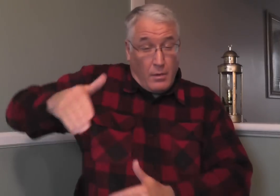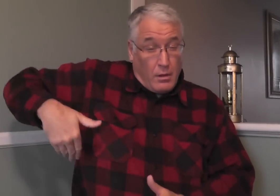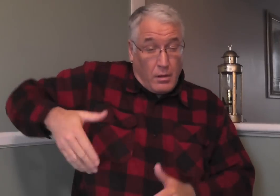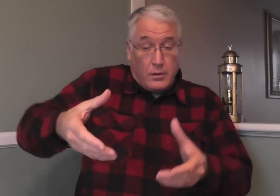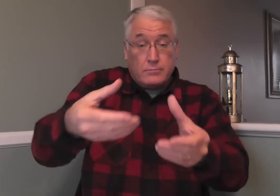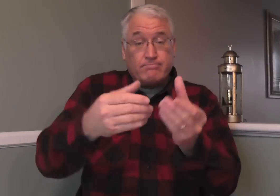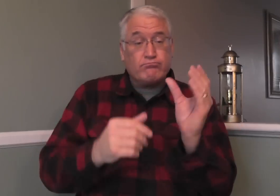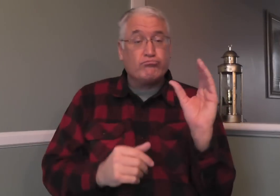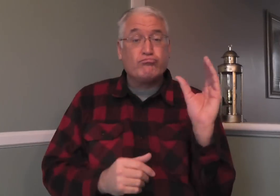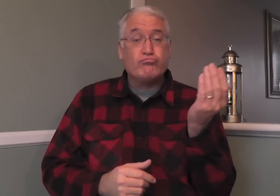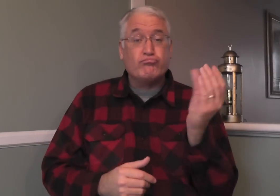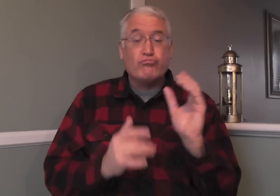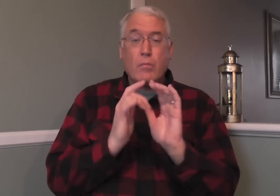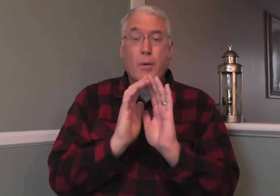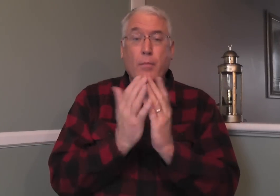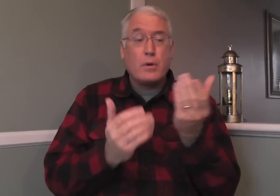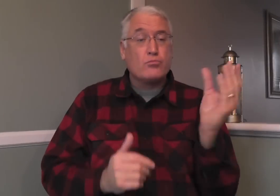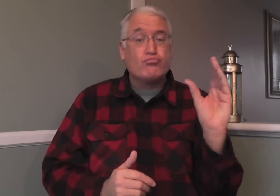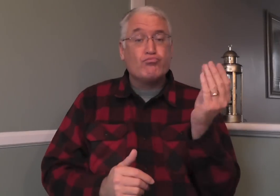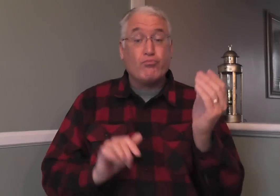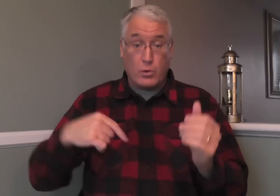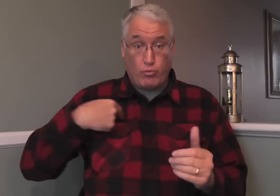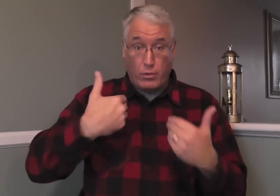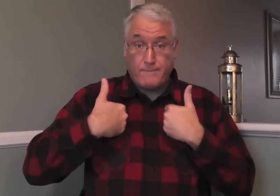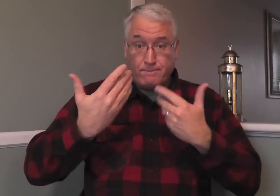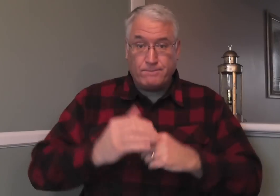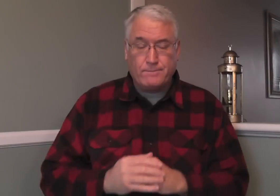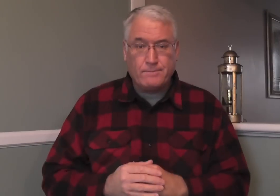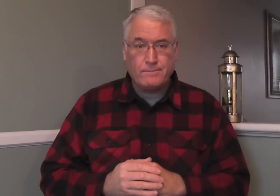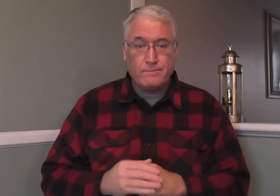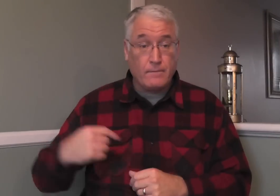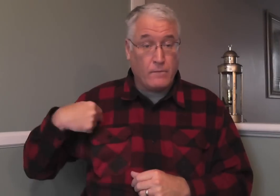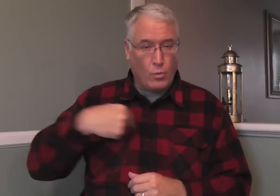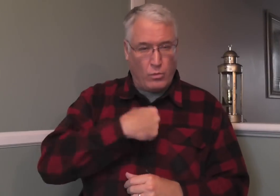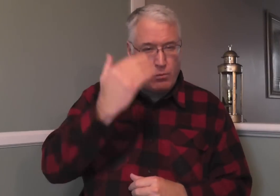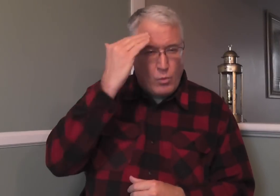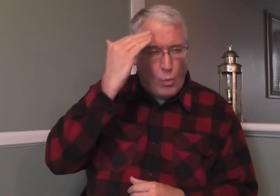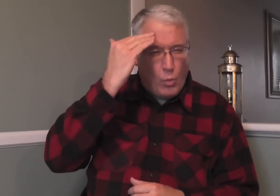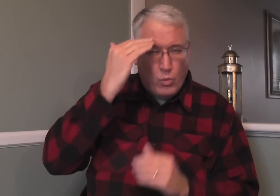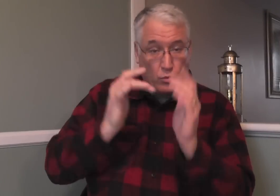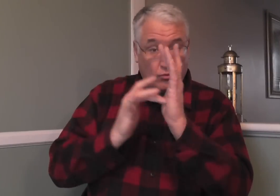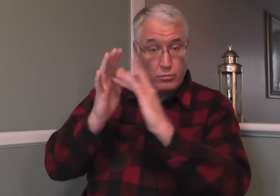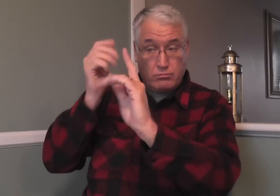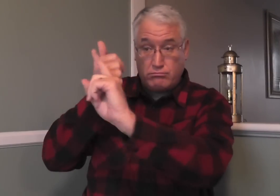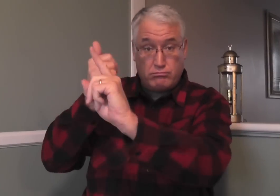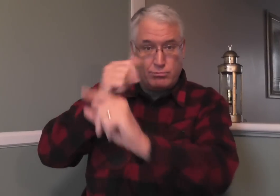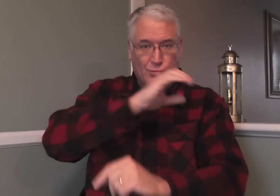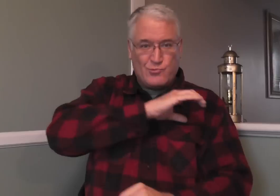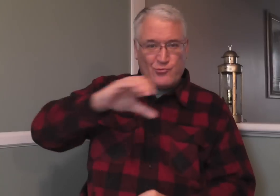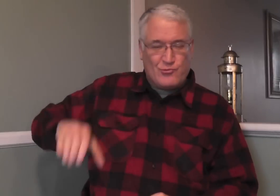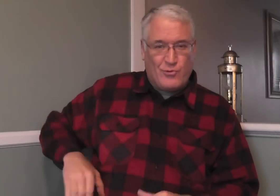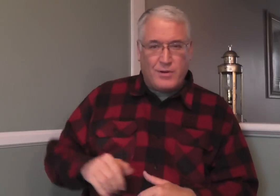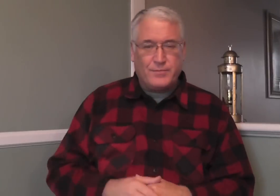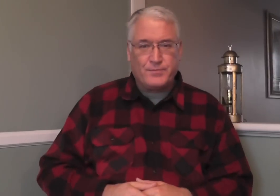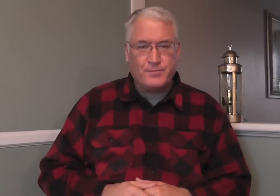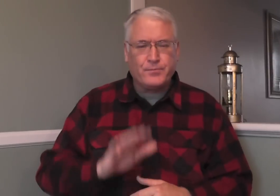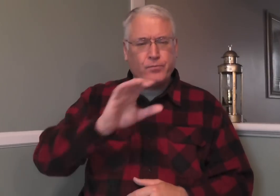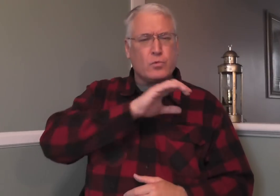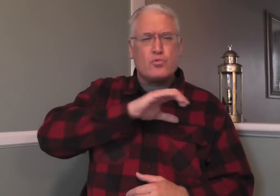Abraham, he did not have the benefit of having the Bible that we have today. We know that Jesus is the